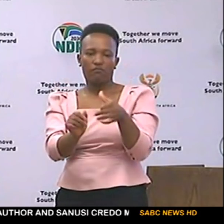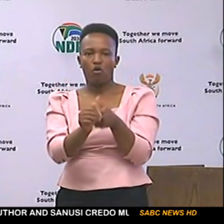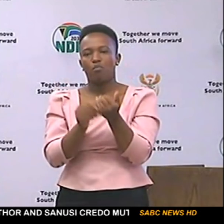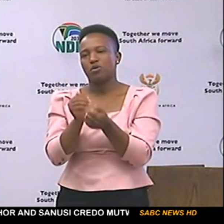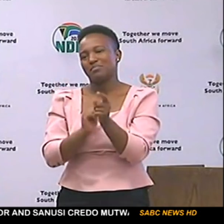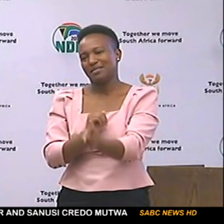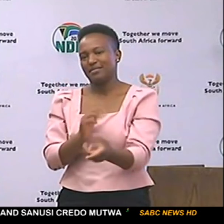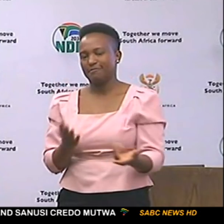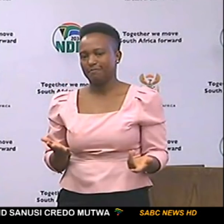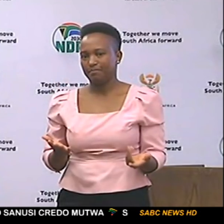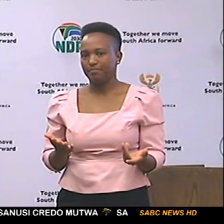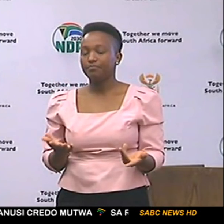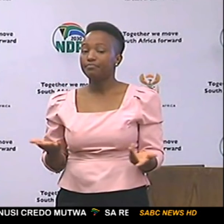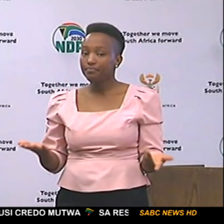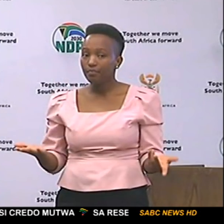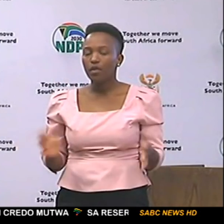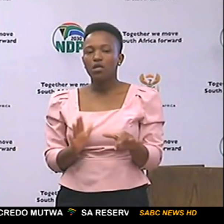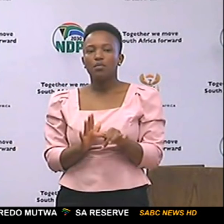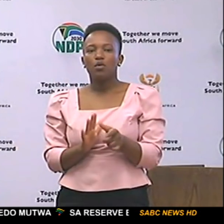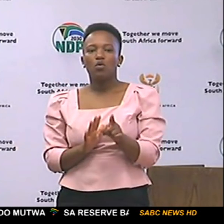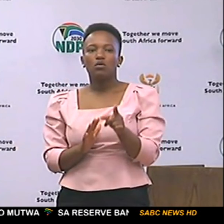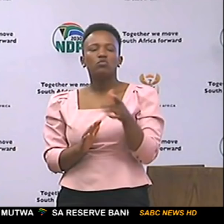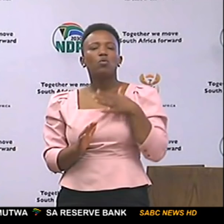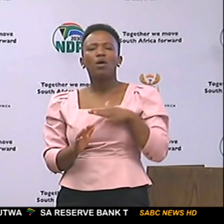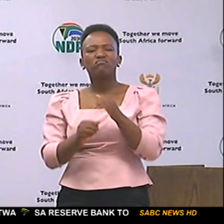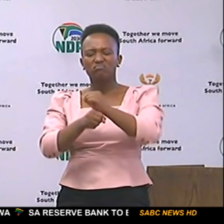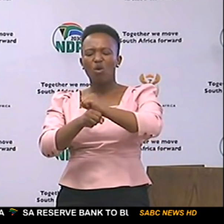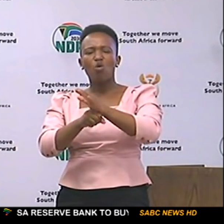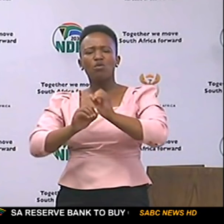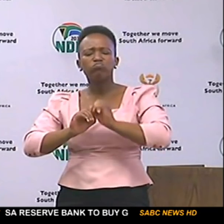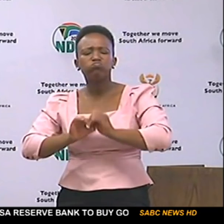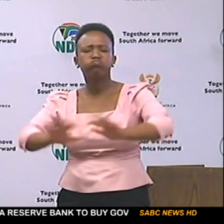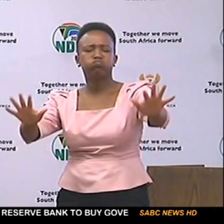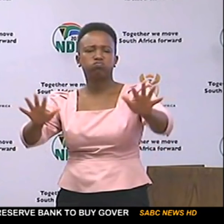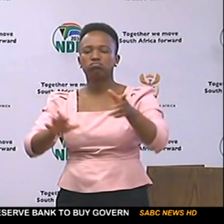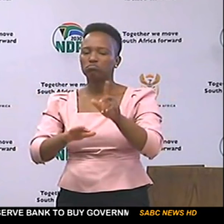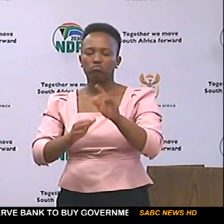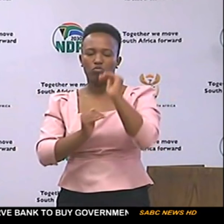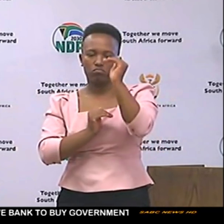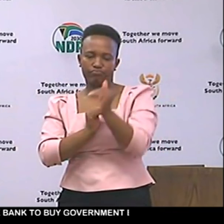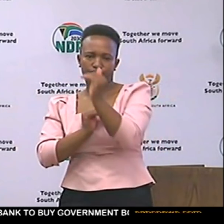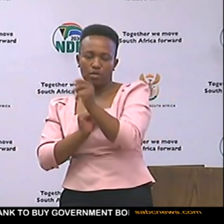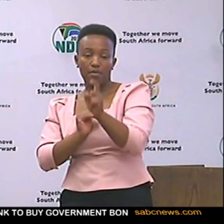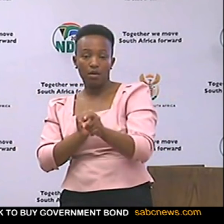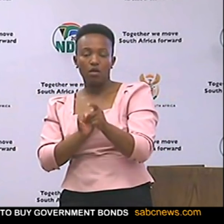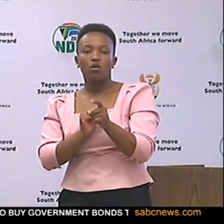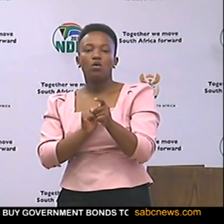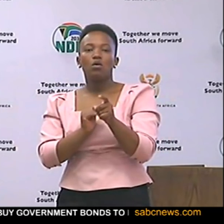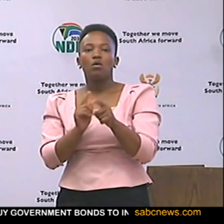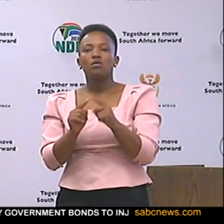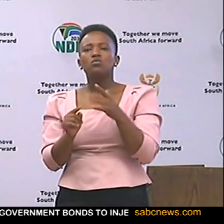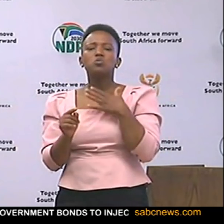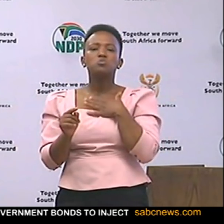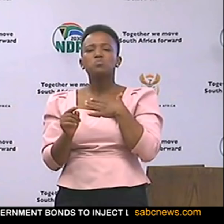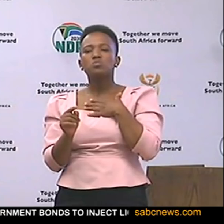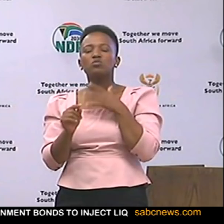Of course, it is important that in order to minimize the spread of the virus, as much as we have traced the trends of how